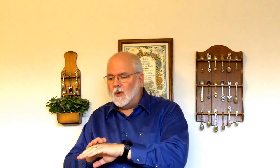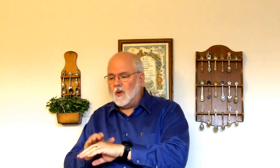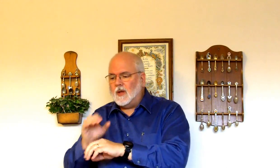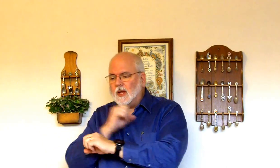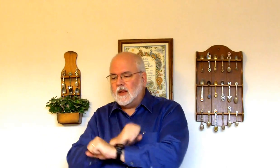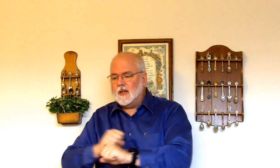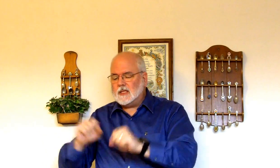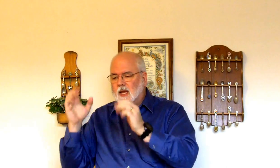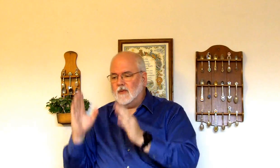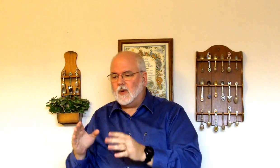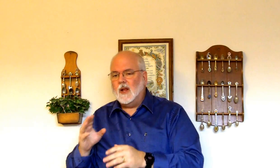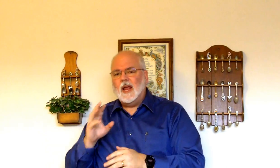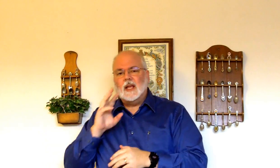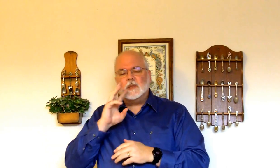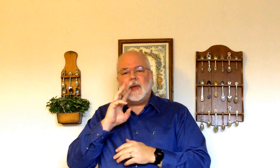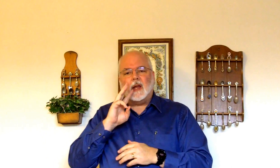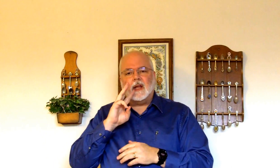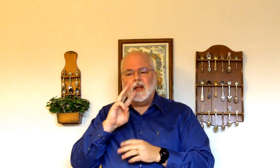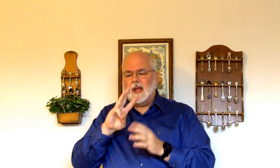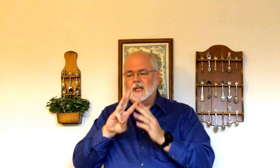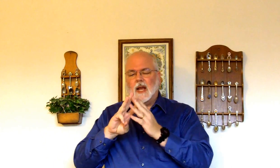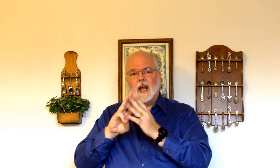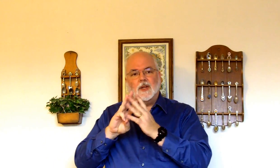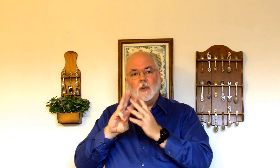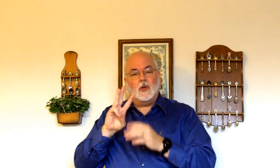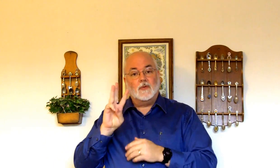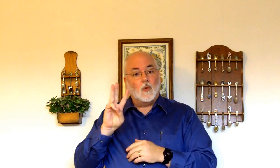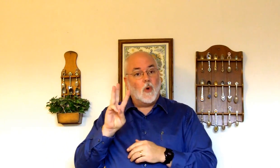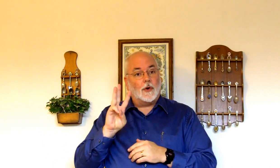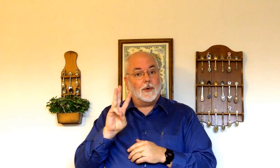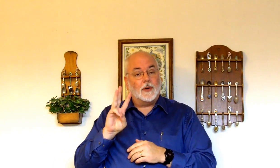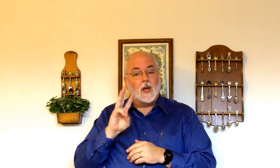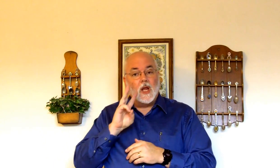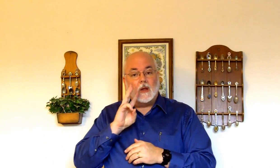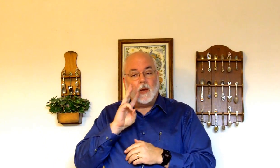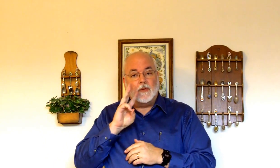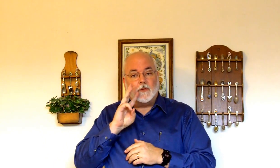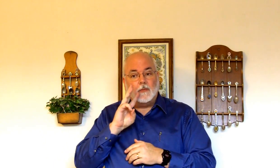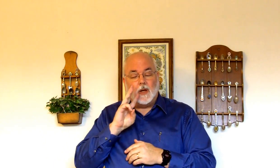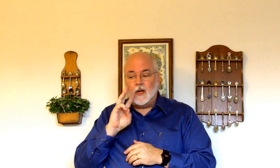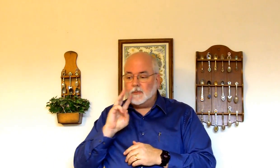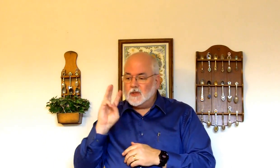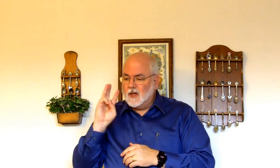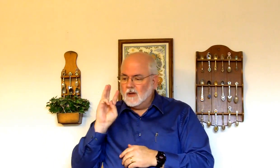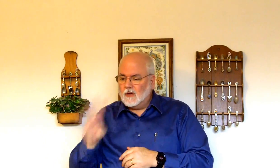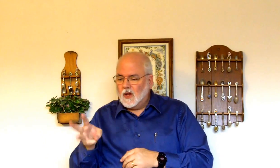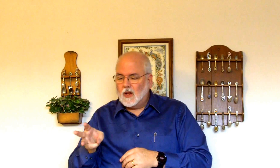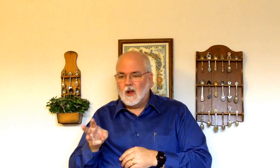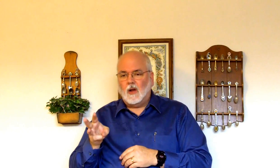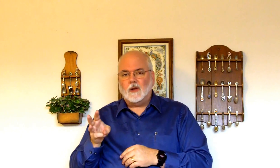the Savior. Spat. It's kind of like W for water. Coming from the lips. On